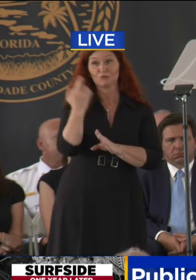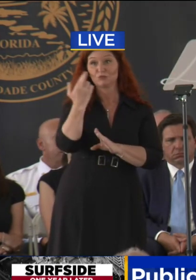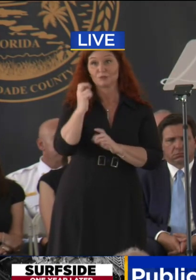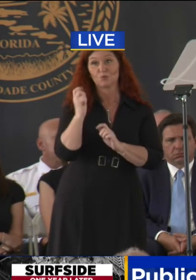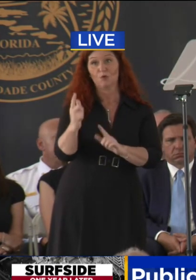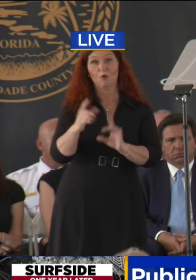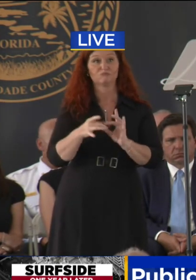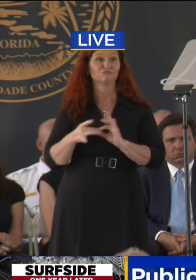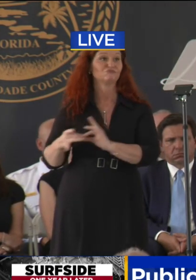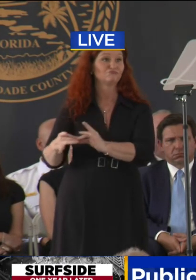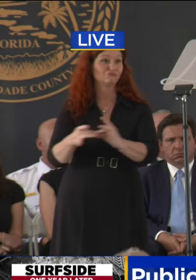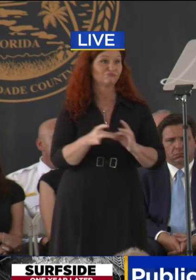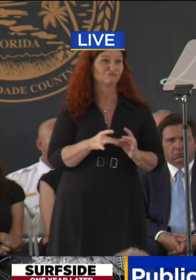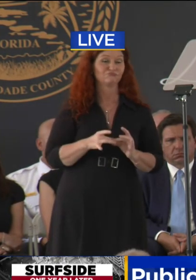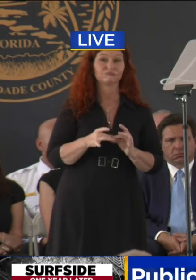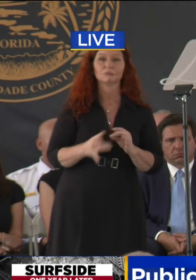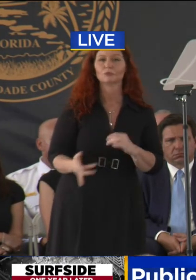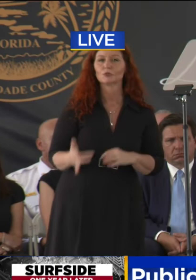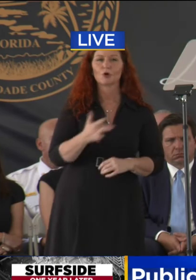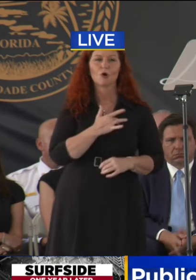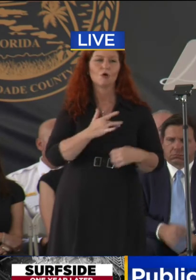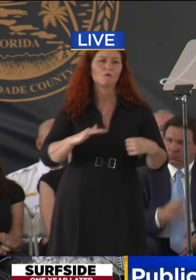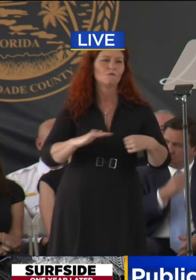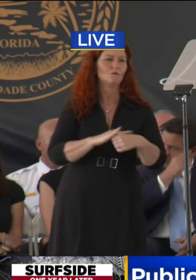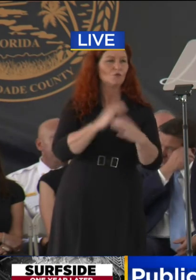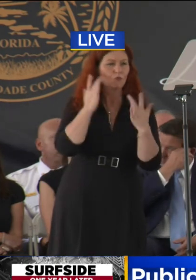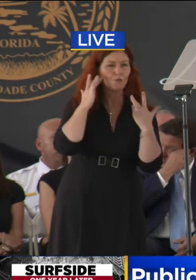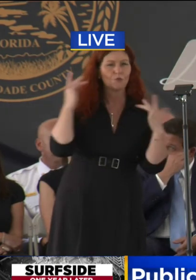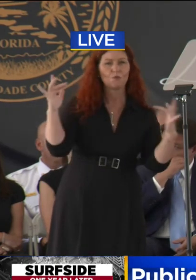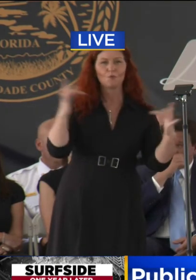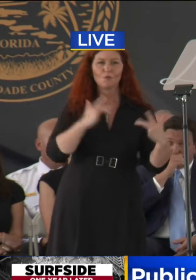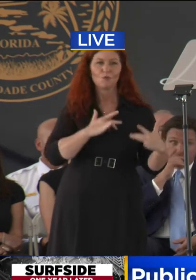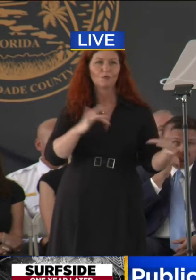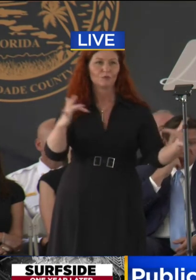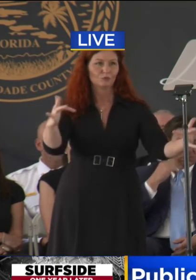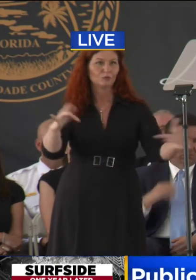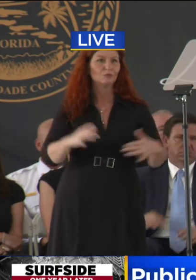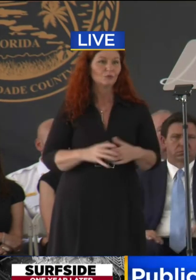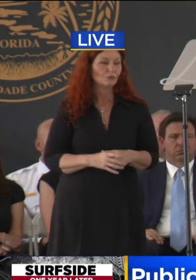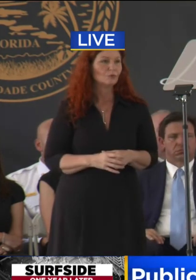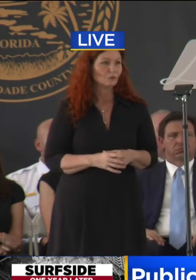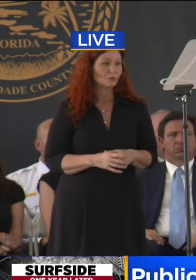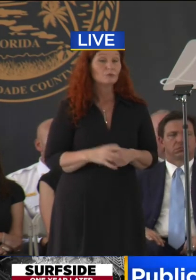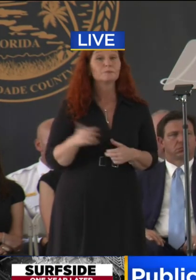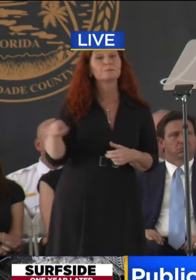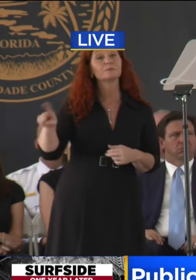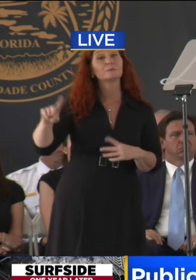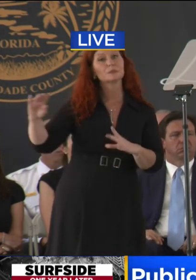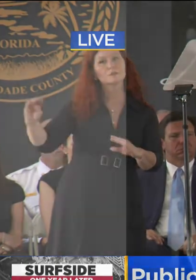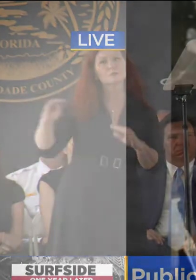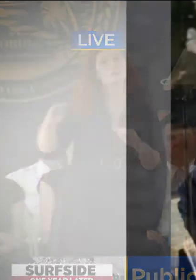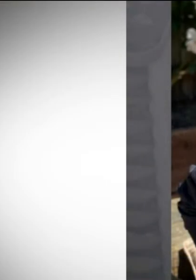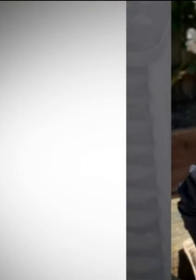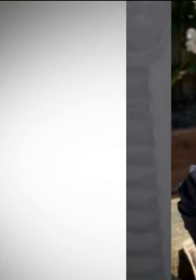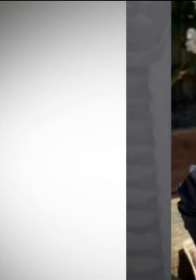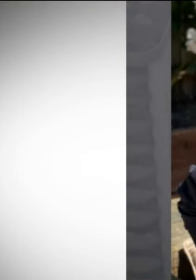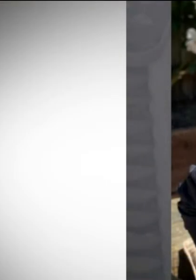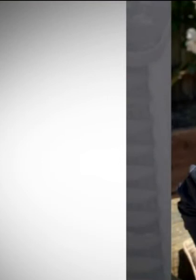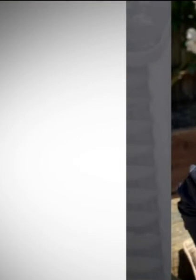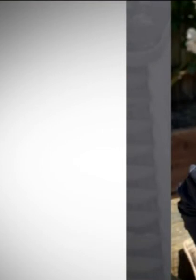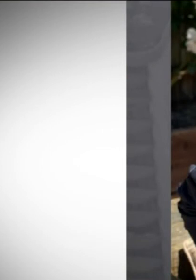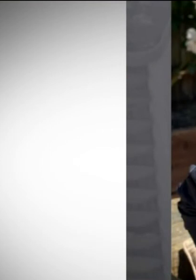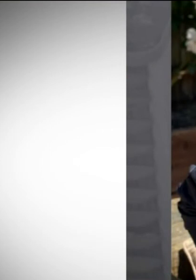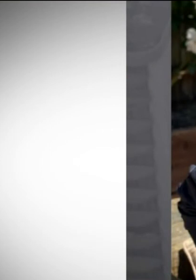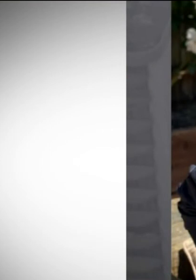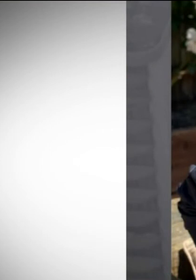She had a heart of gold. Judy taught us everything about life.